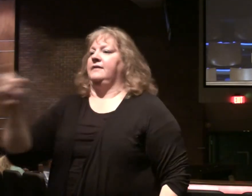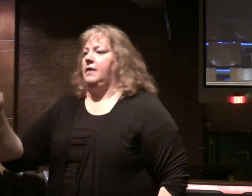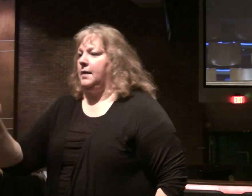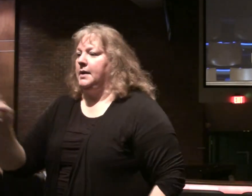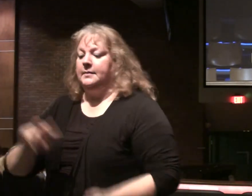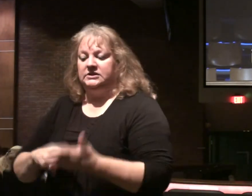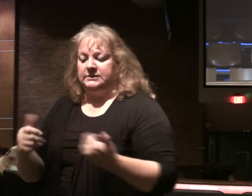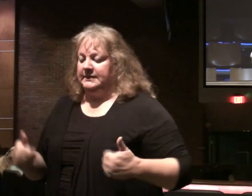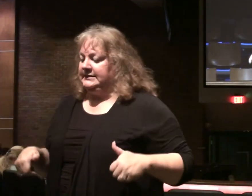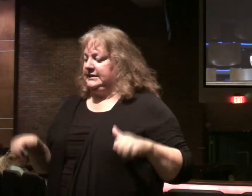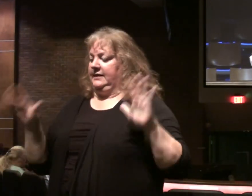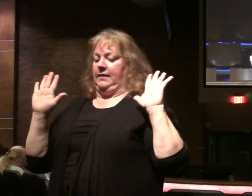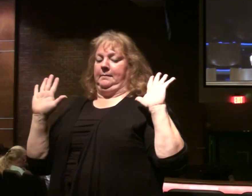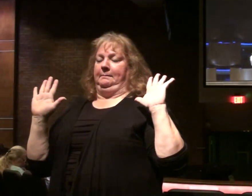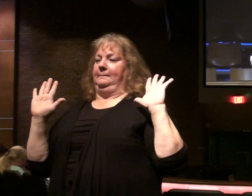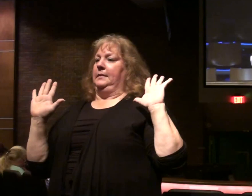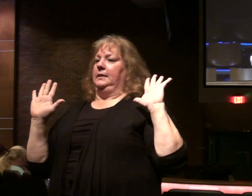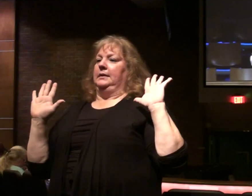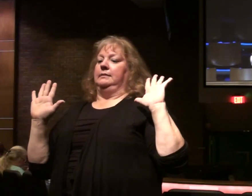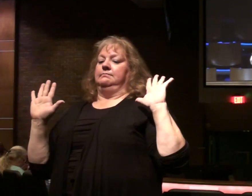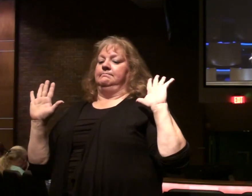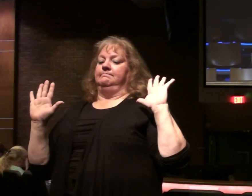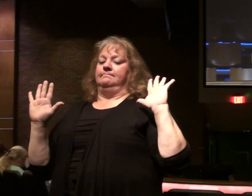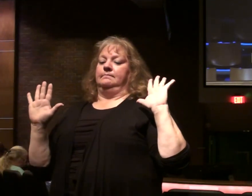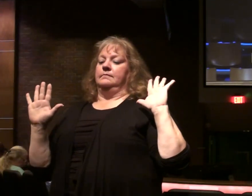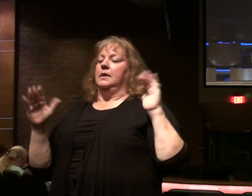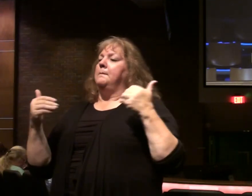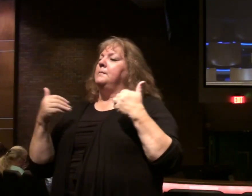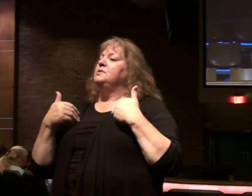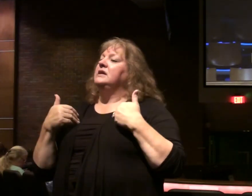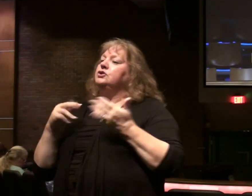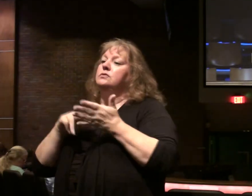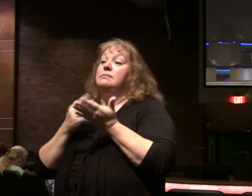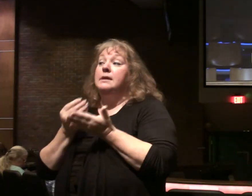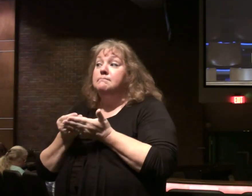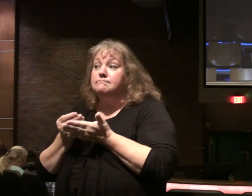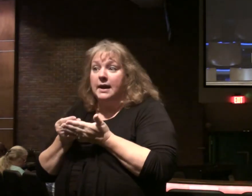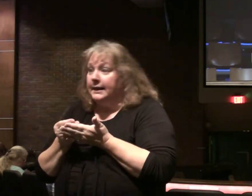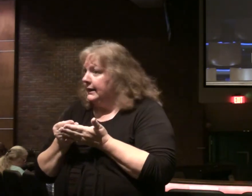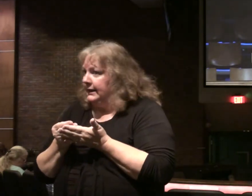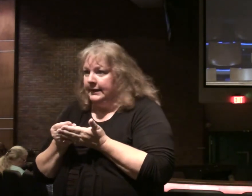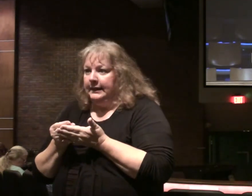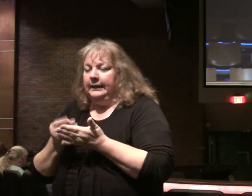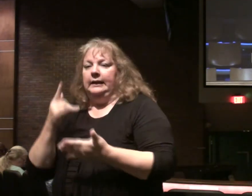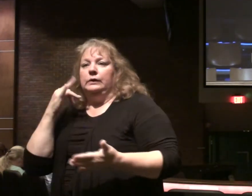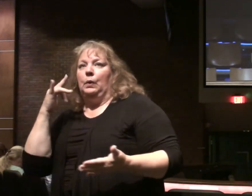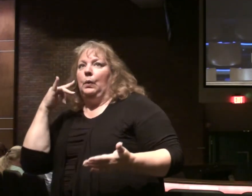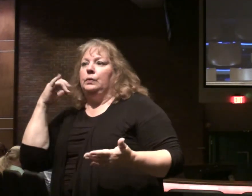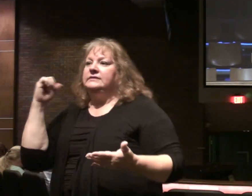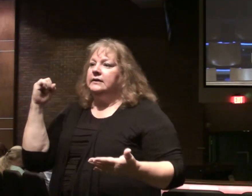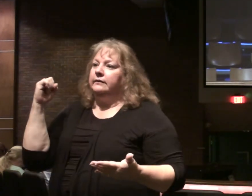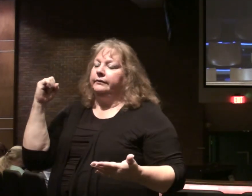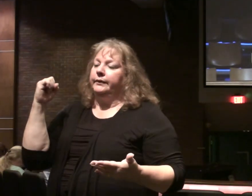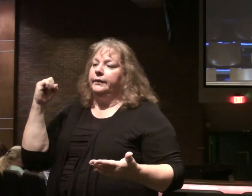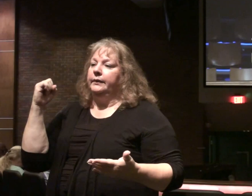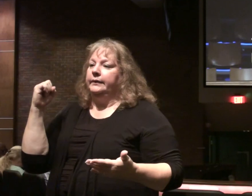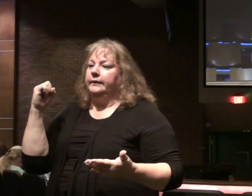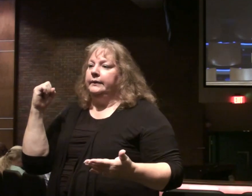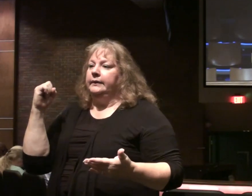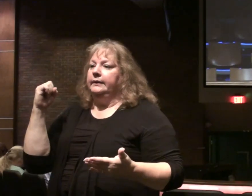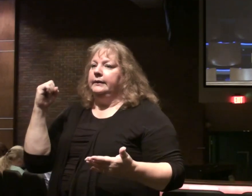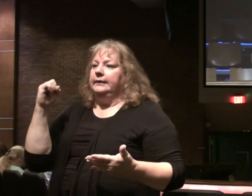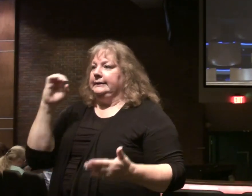up. Saying goodbye to leaving. And possessions here, it's not just money. It's not just gold and silver and zeros and a computer.